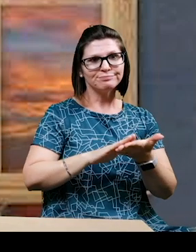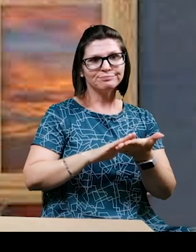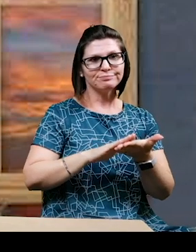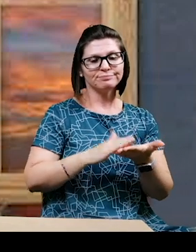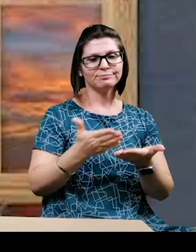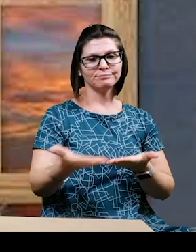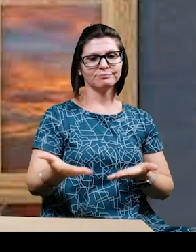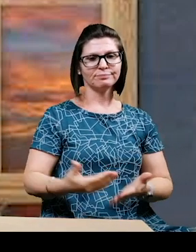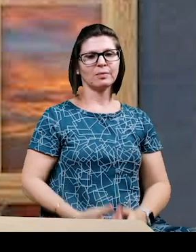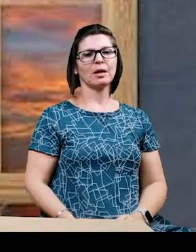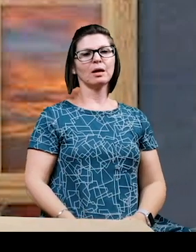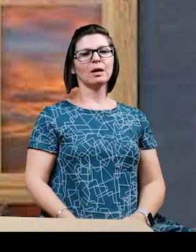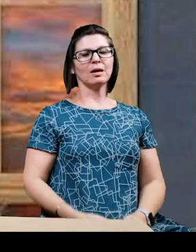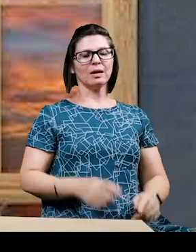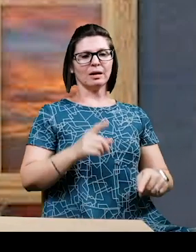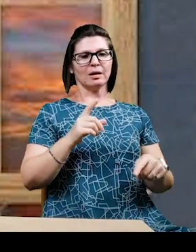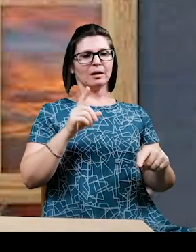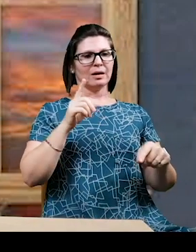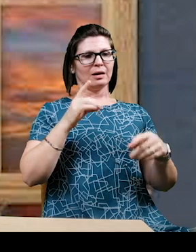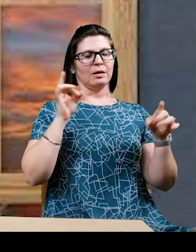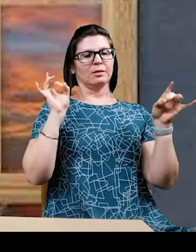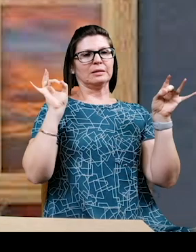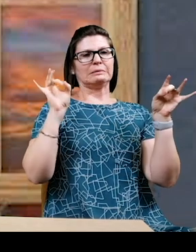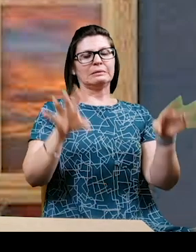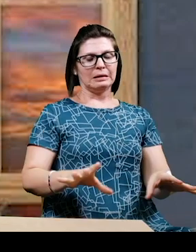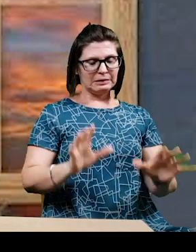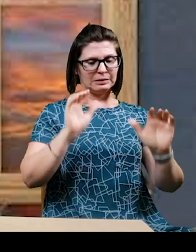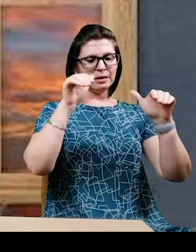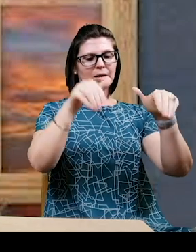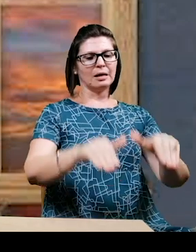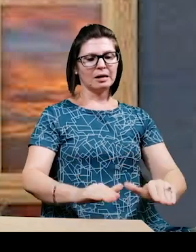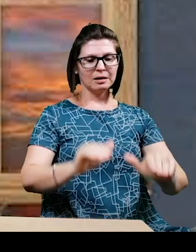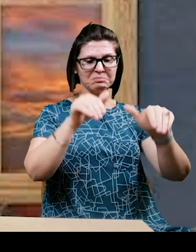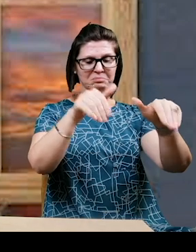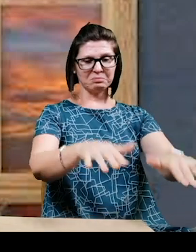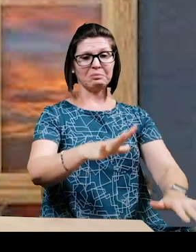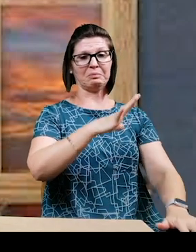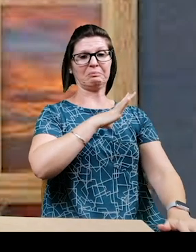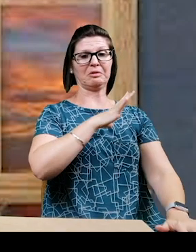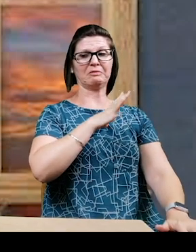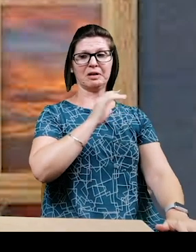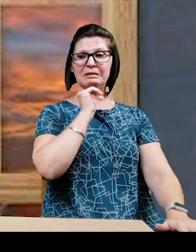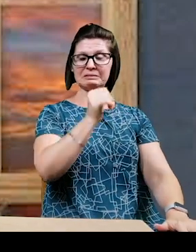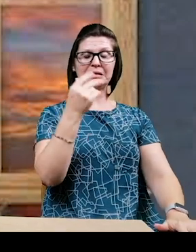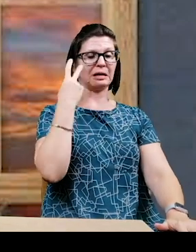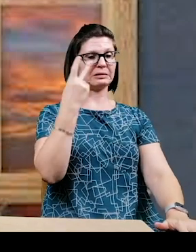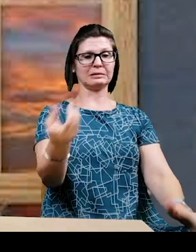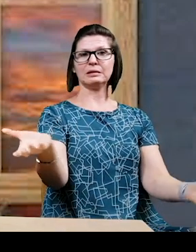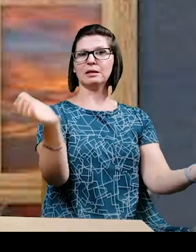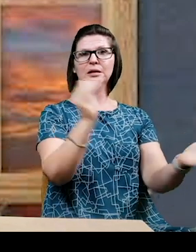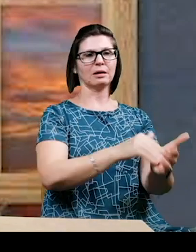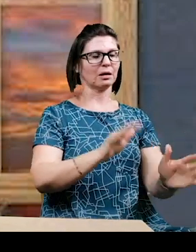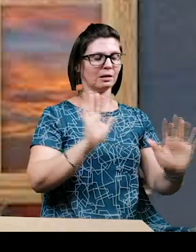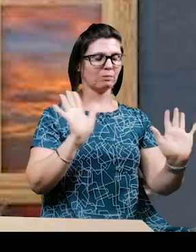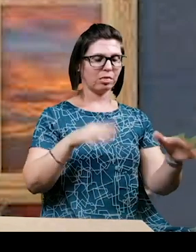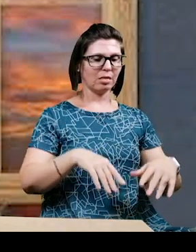gesture, but he was heartily sick of the ocean and would have been satisfied never to set eyes on it again. There you go,